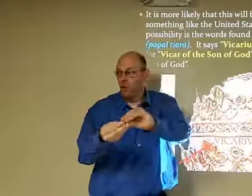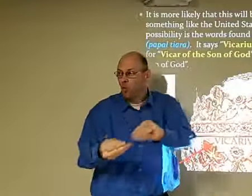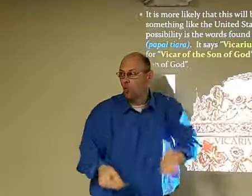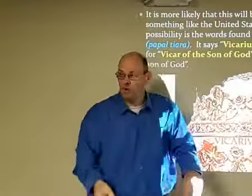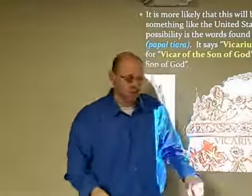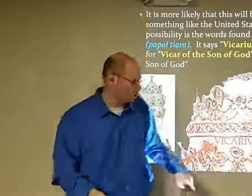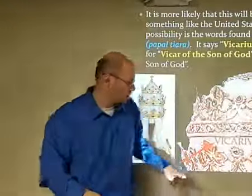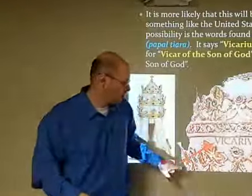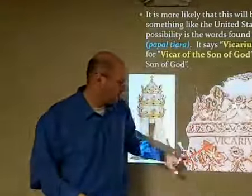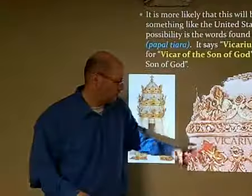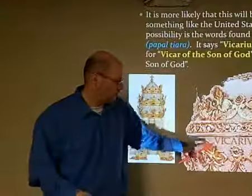okay